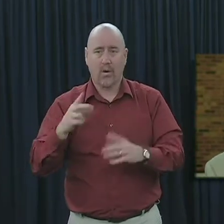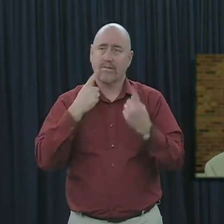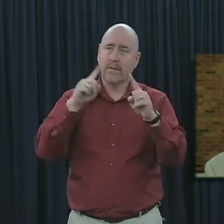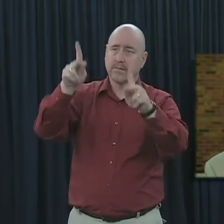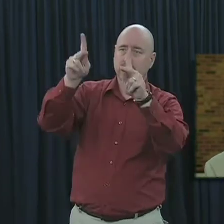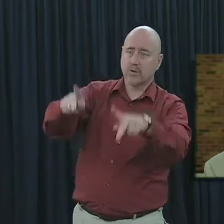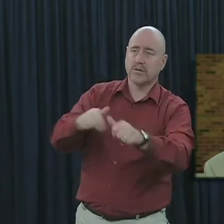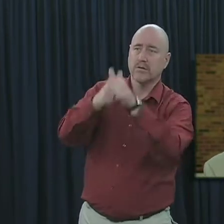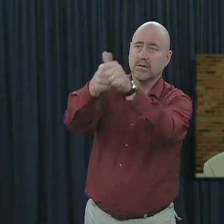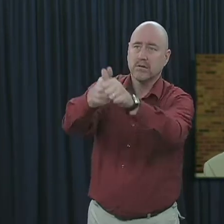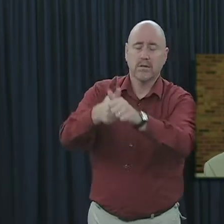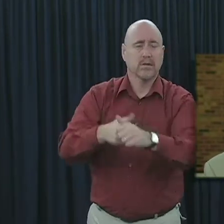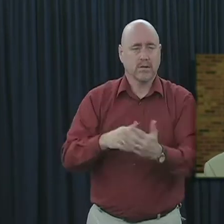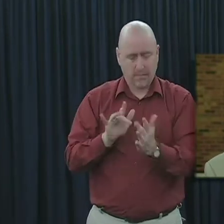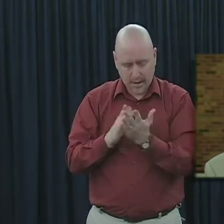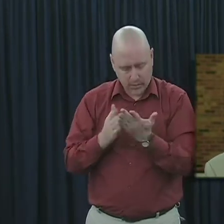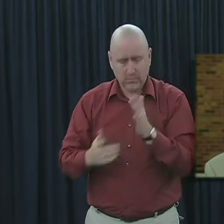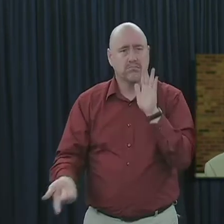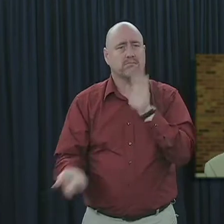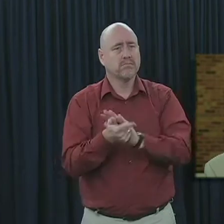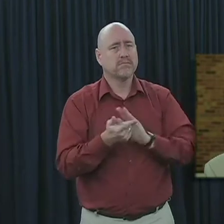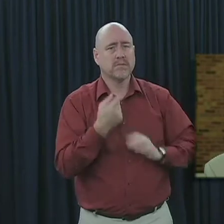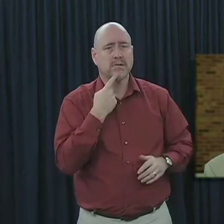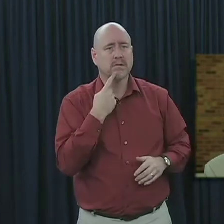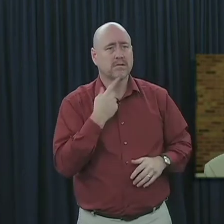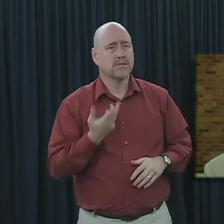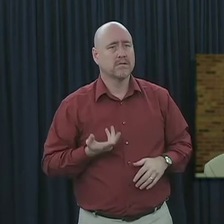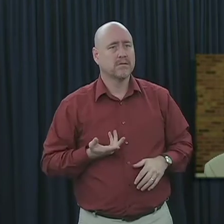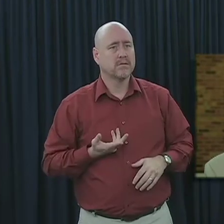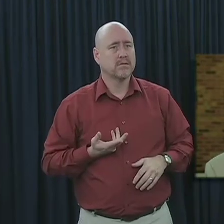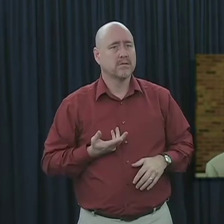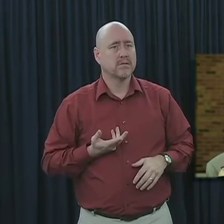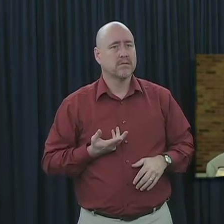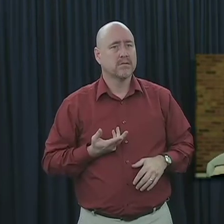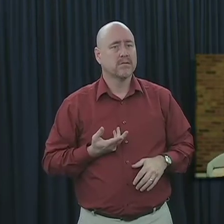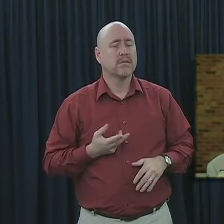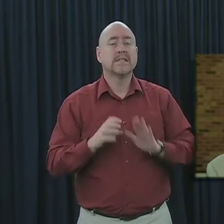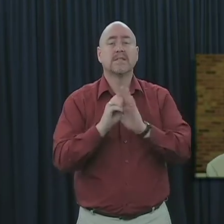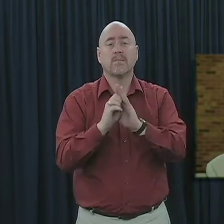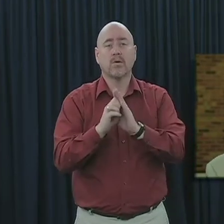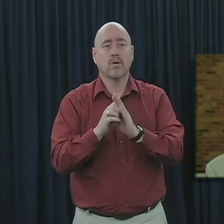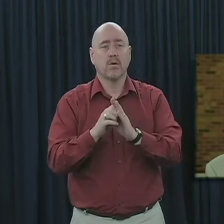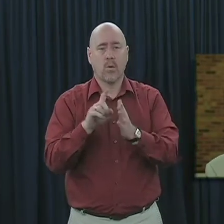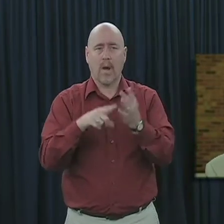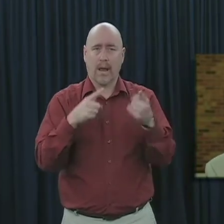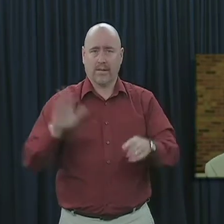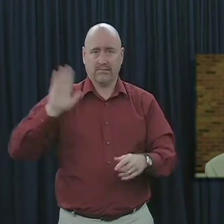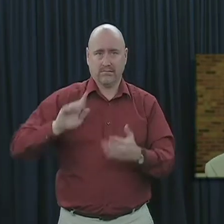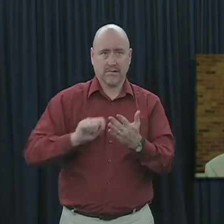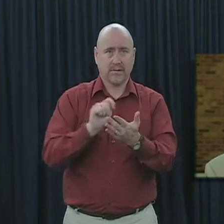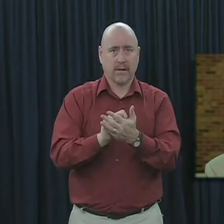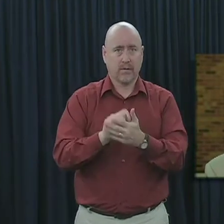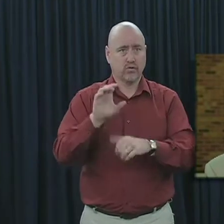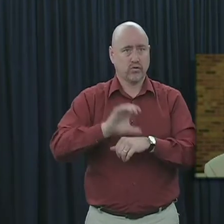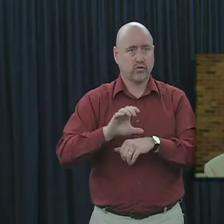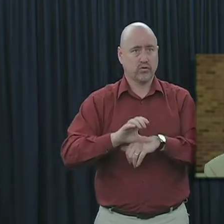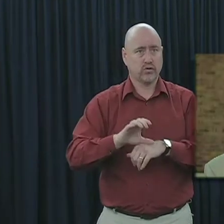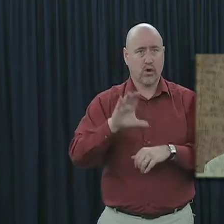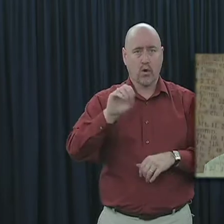of men is absolutely forbidden. It's condemned. Consider, for example, what was happening at the church at